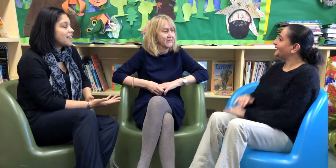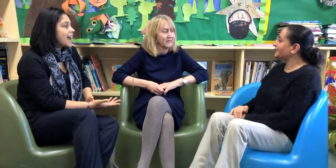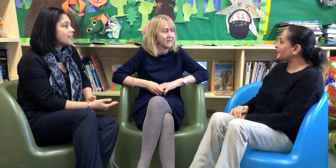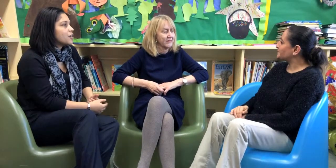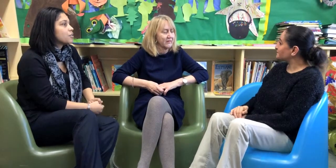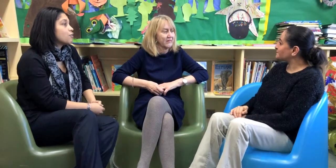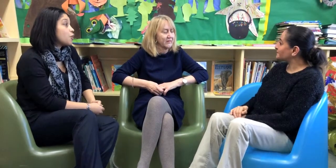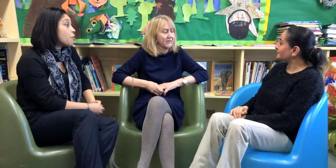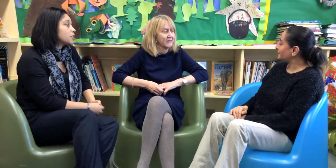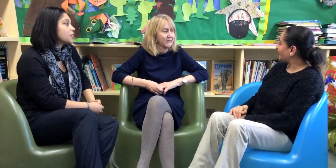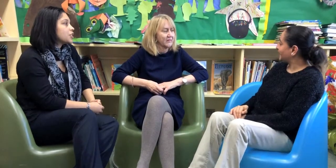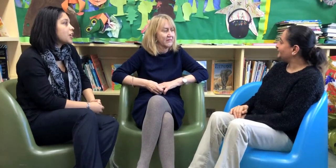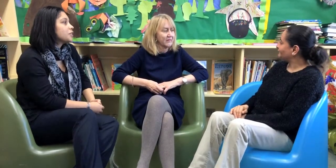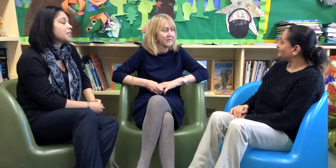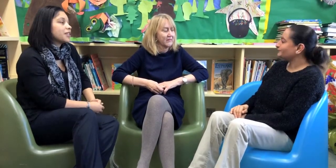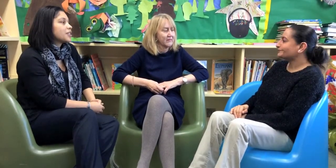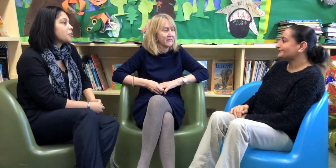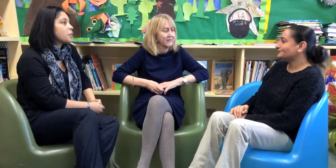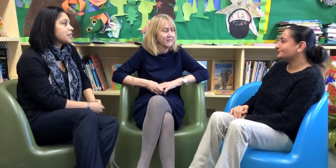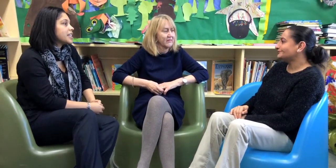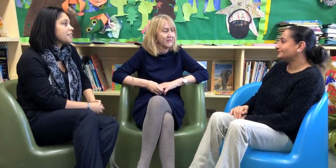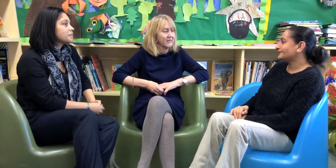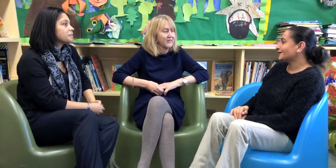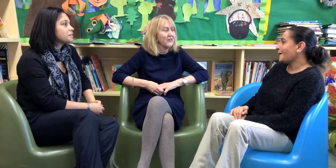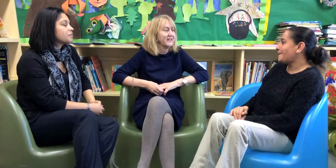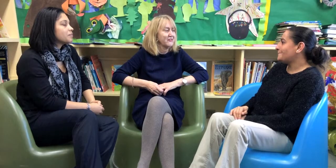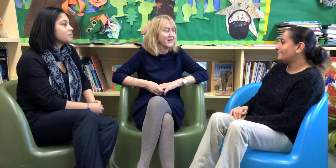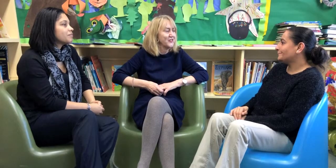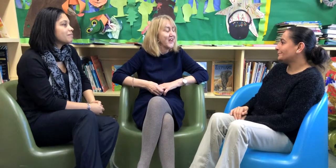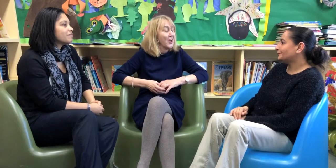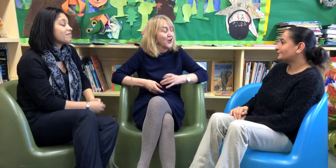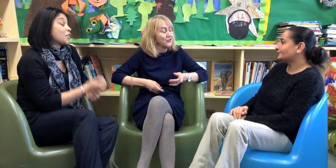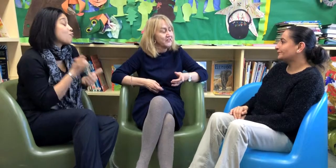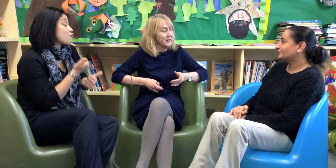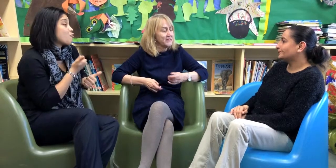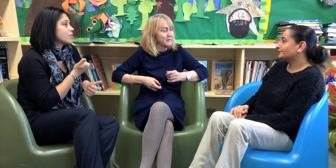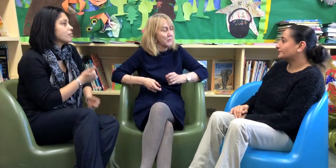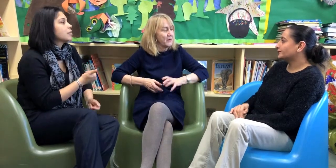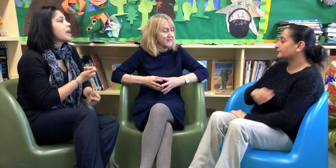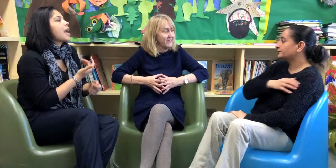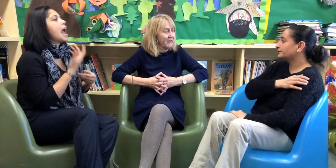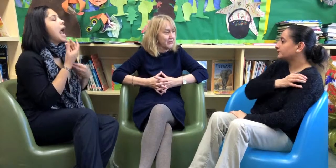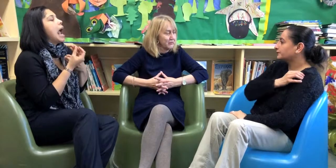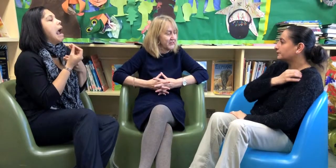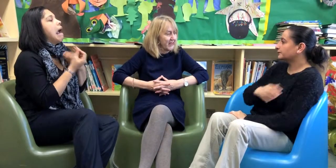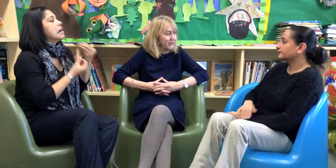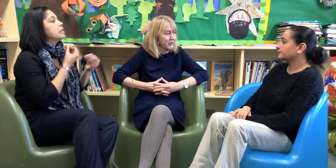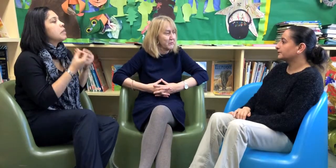deaf adults, role models for the child, so that's all positive. Well that's really good. Could you tell me some more positive outcomes you've had from the